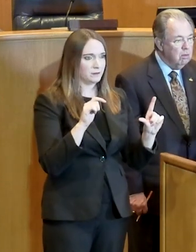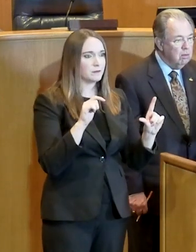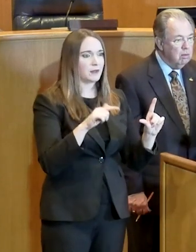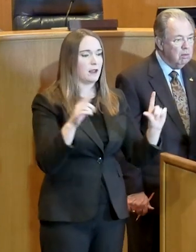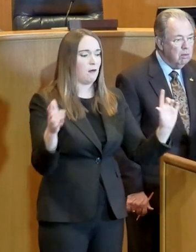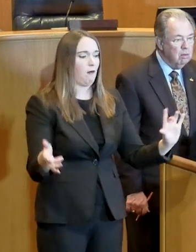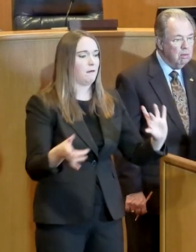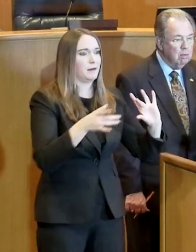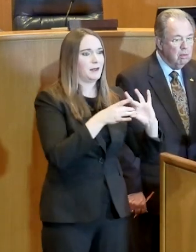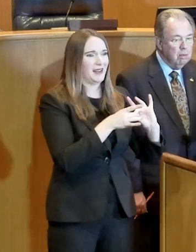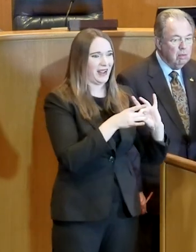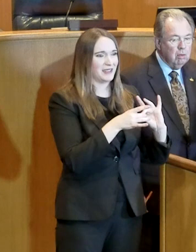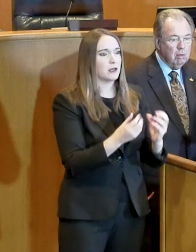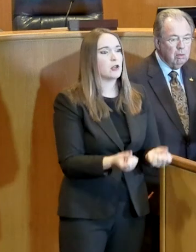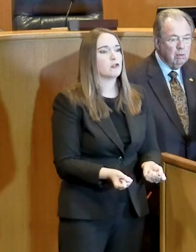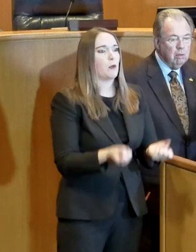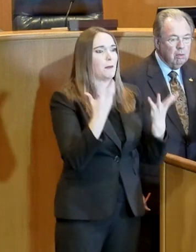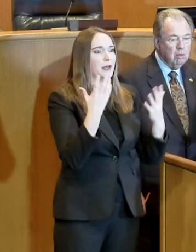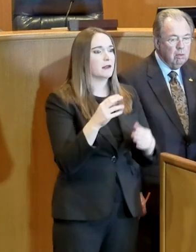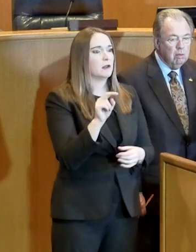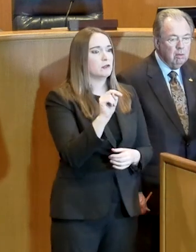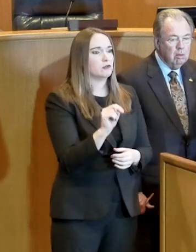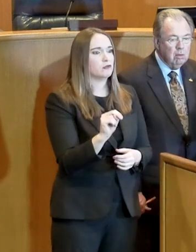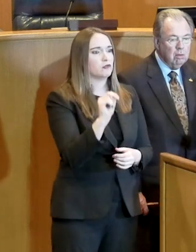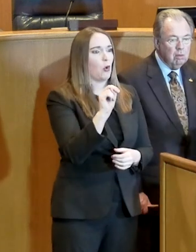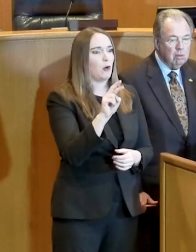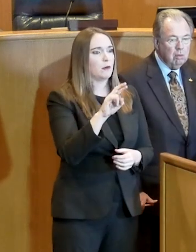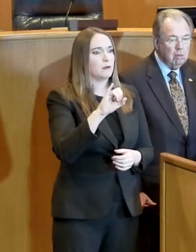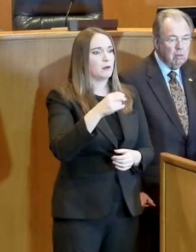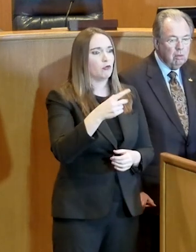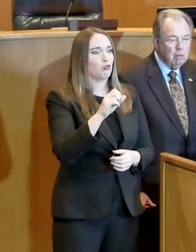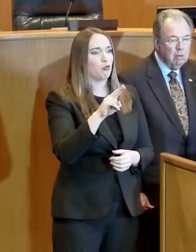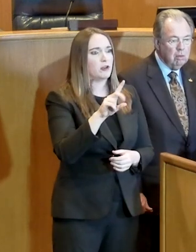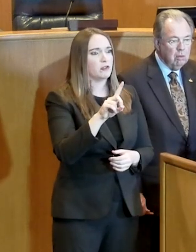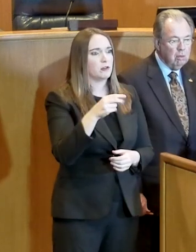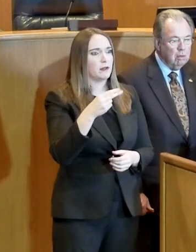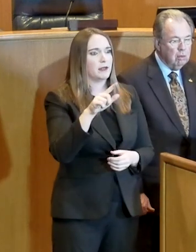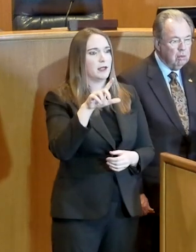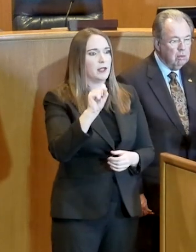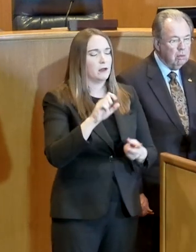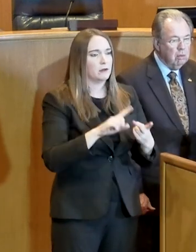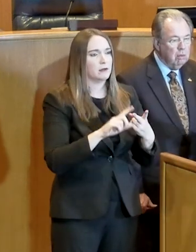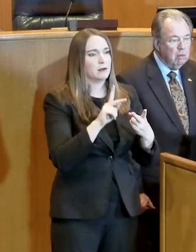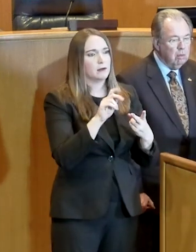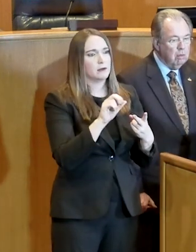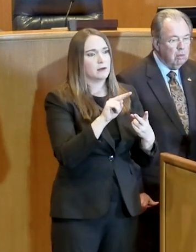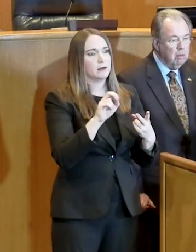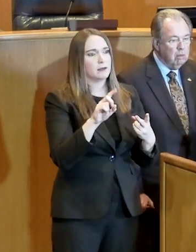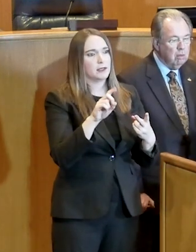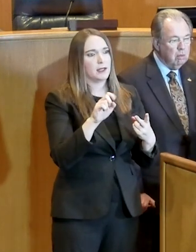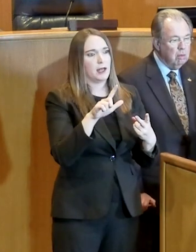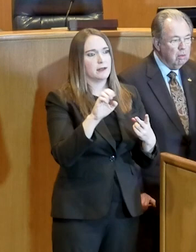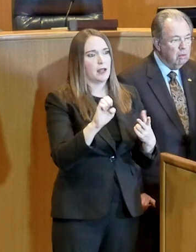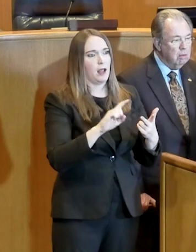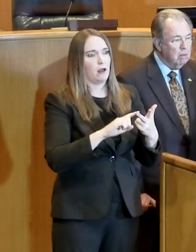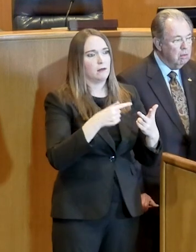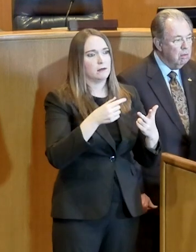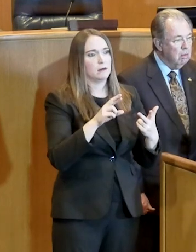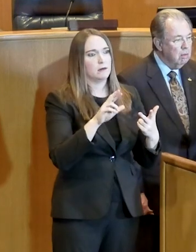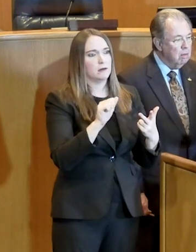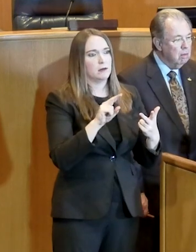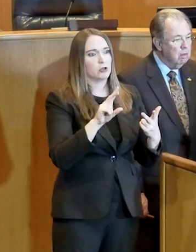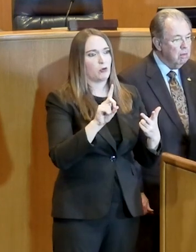to many of your, to North Richard Hills, Kennedy, Grand Prairie, Arlington. They link what's closing